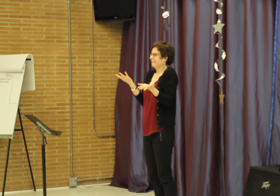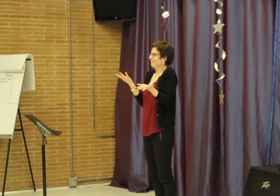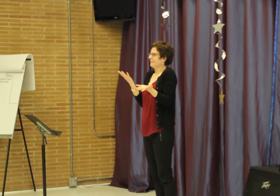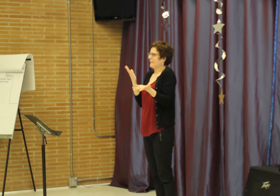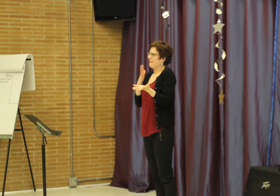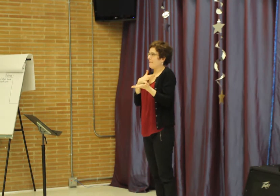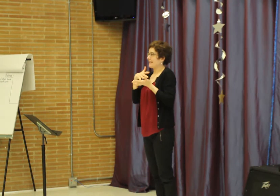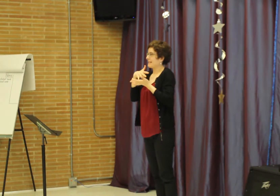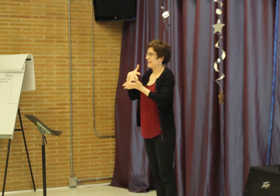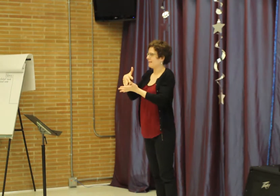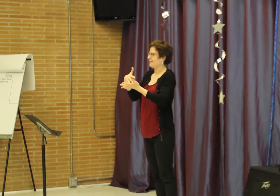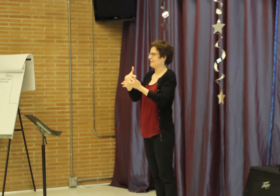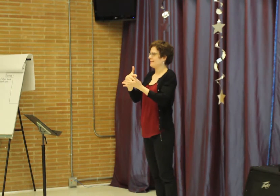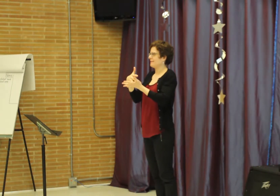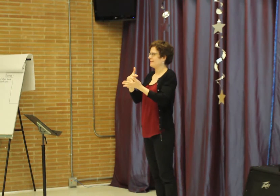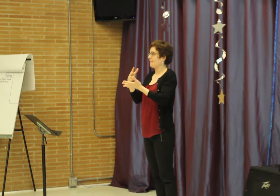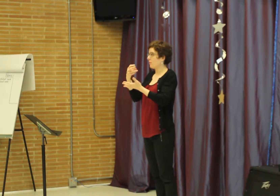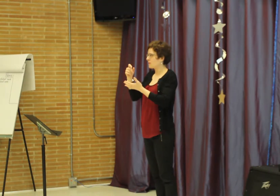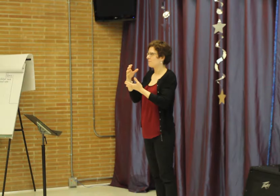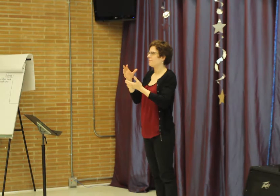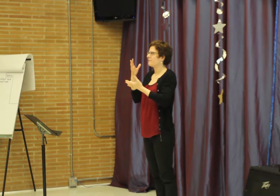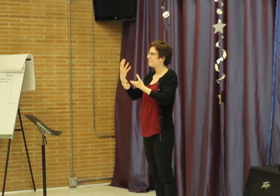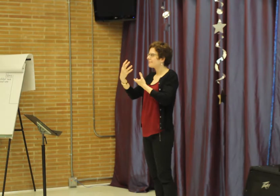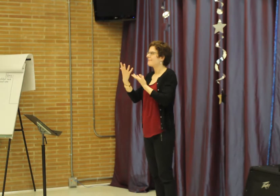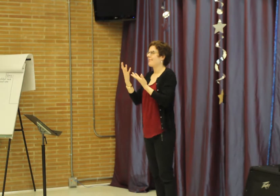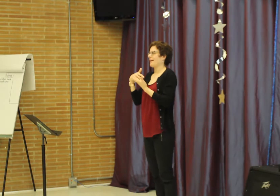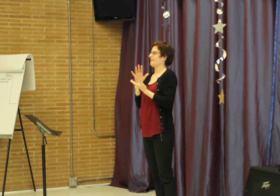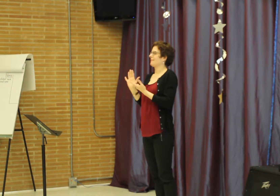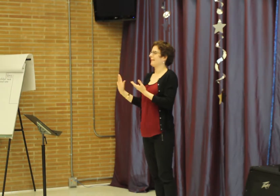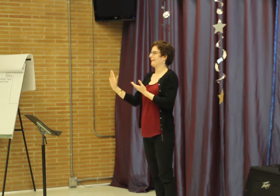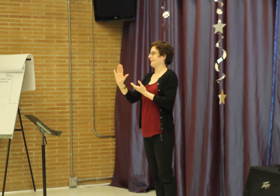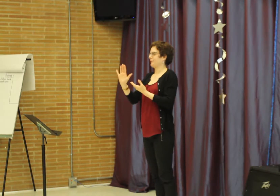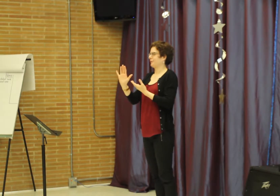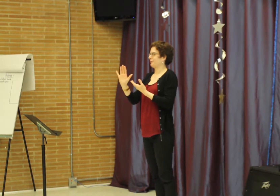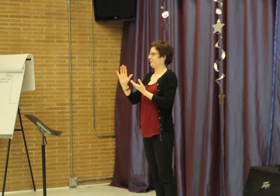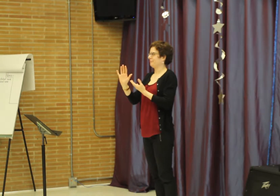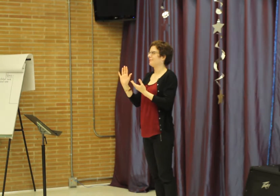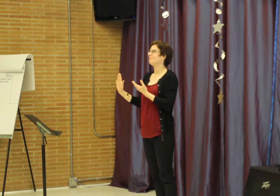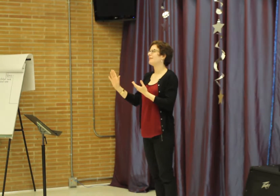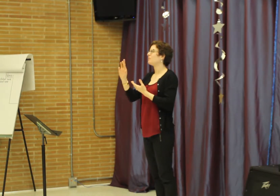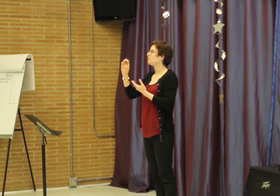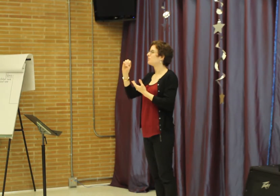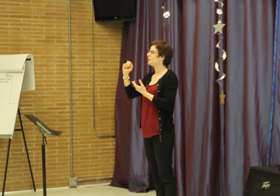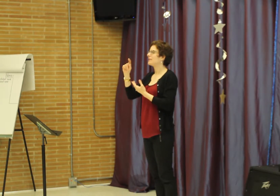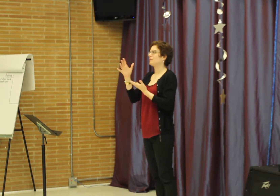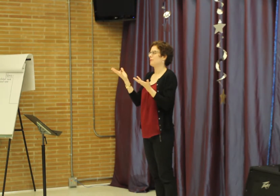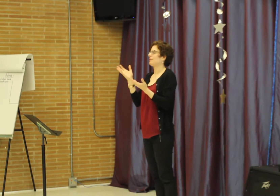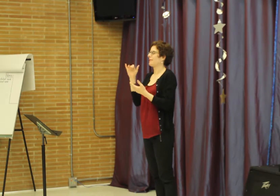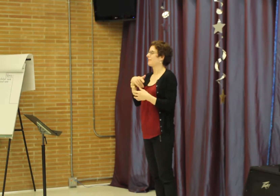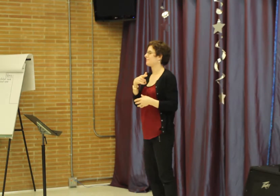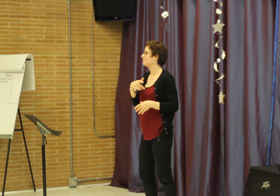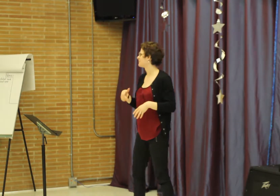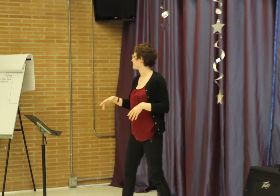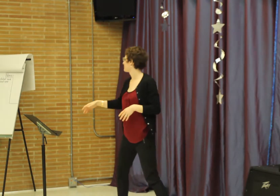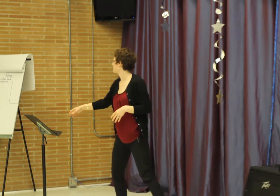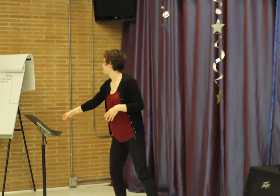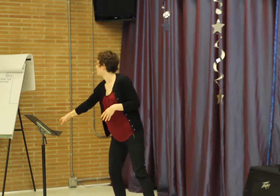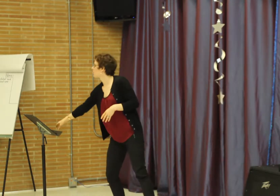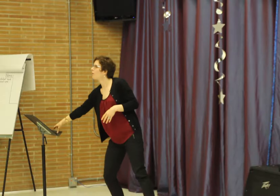So, this is what's in place in the IHP program currently. This is the reality